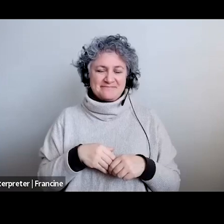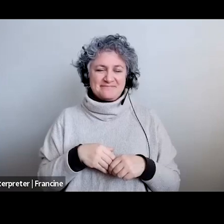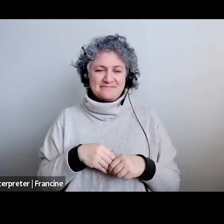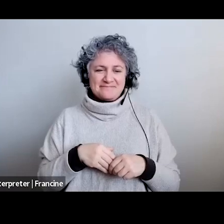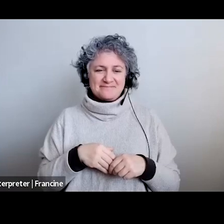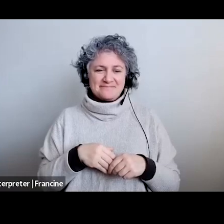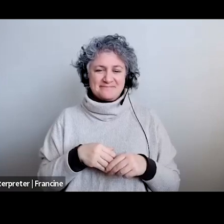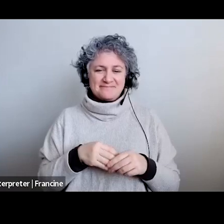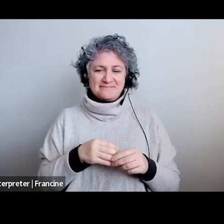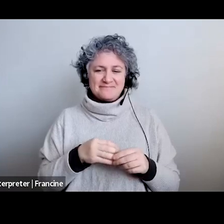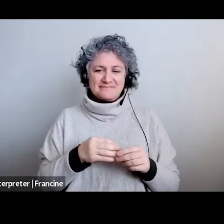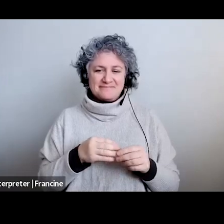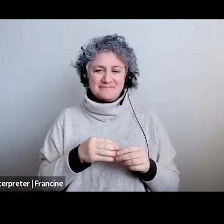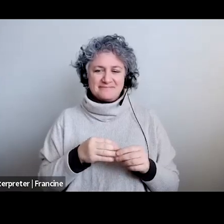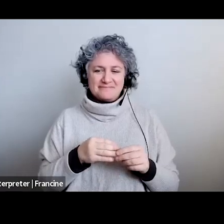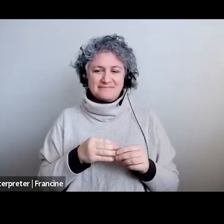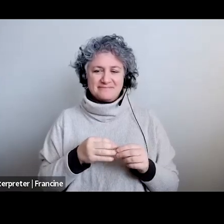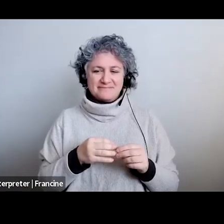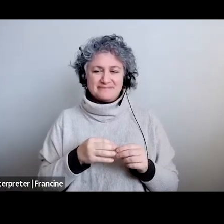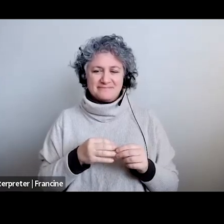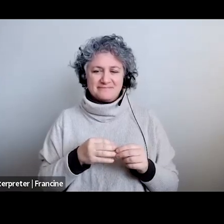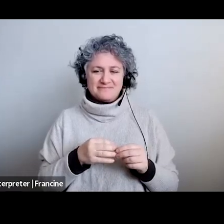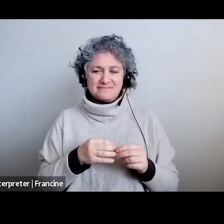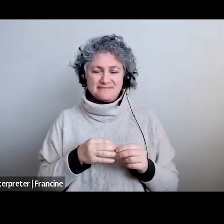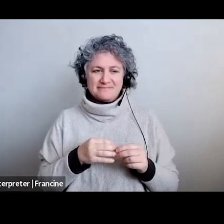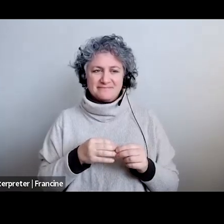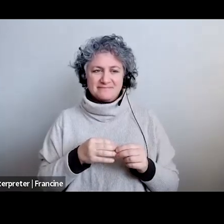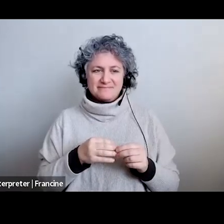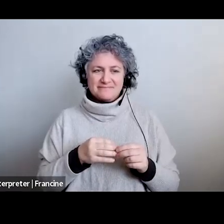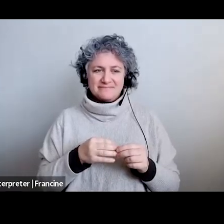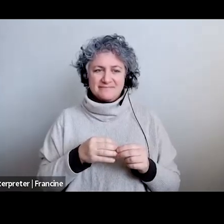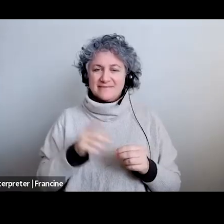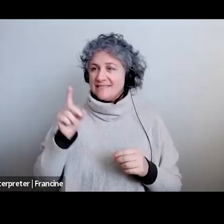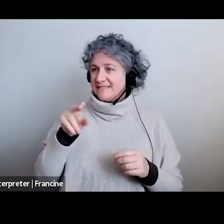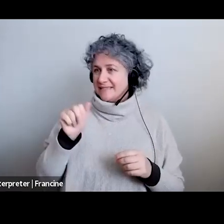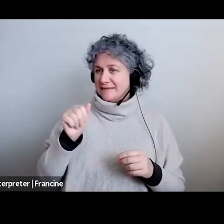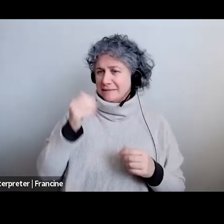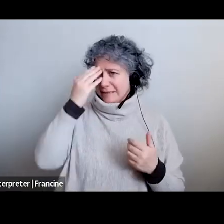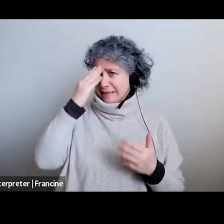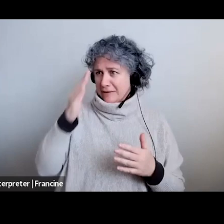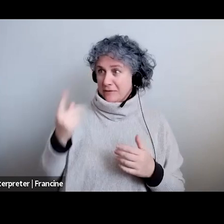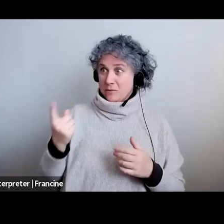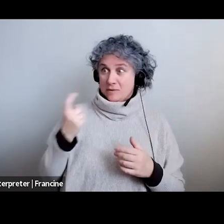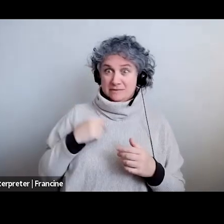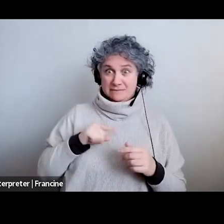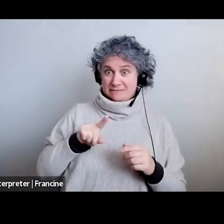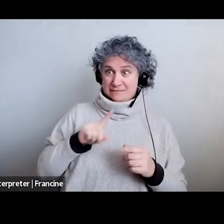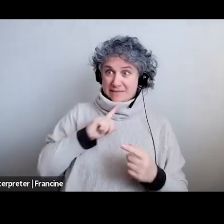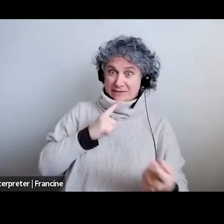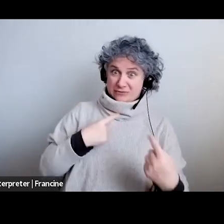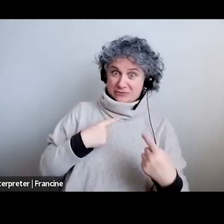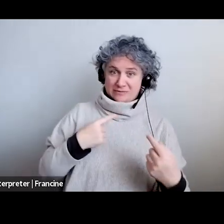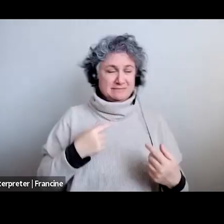um um i don't know if there's an answer to this question okay